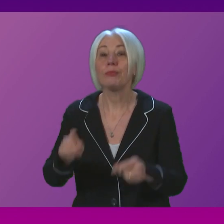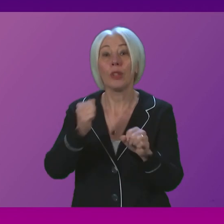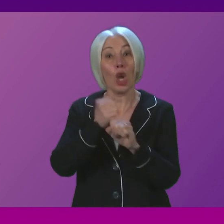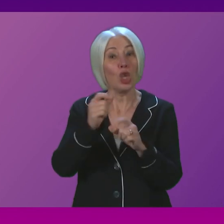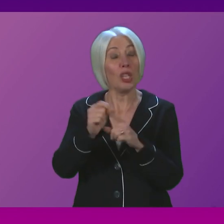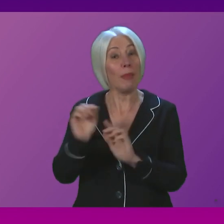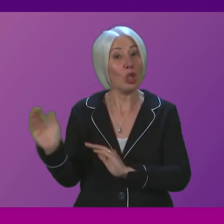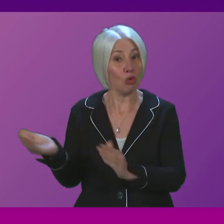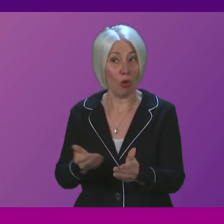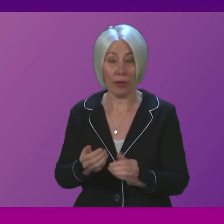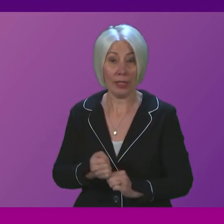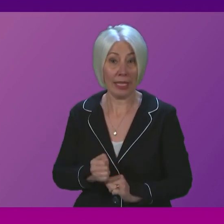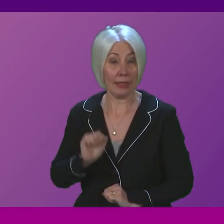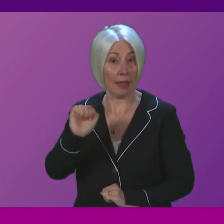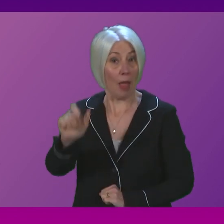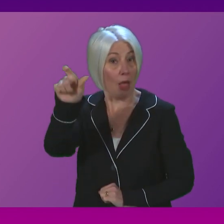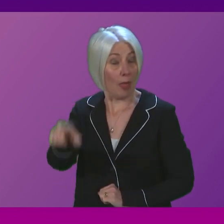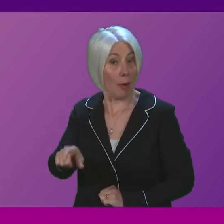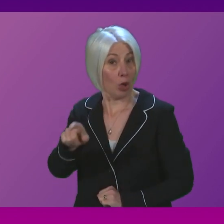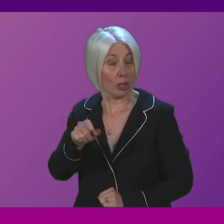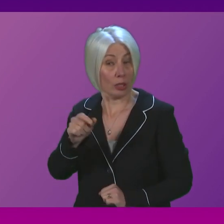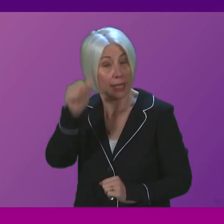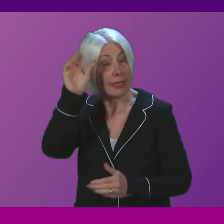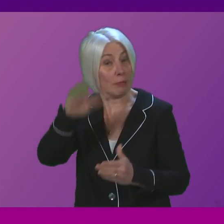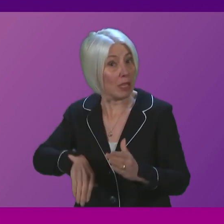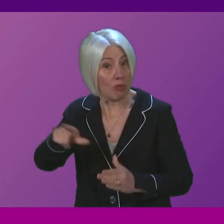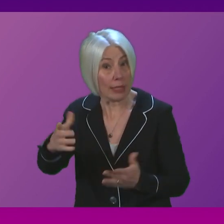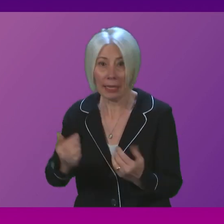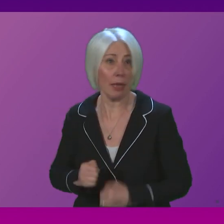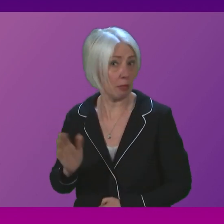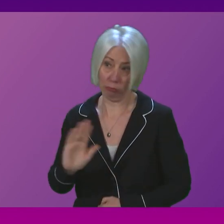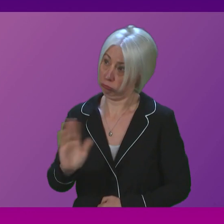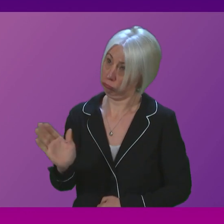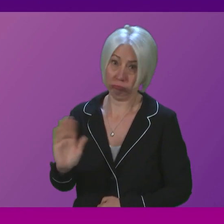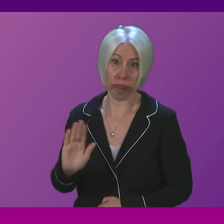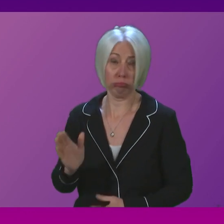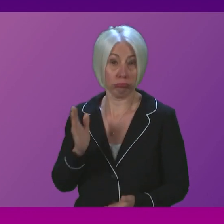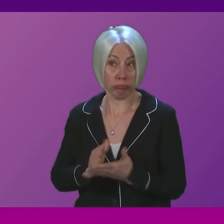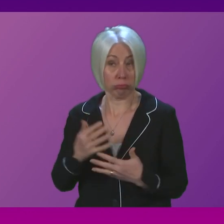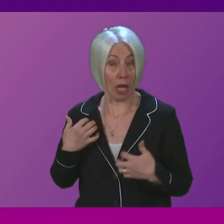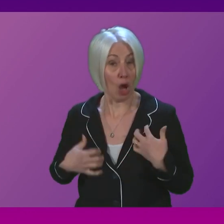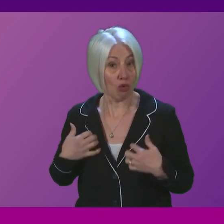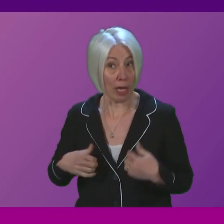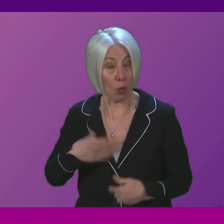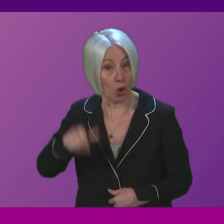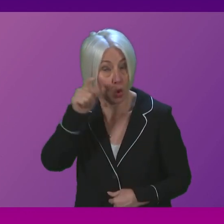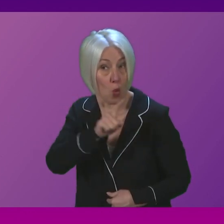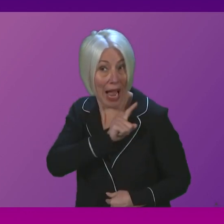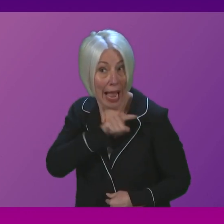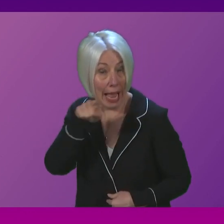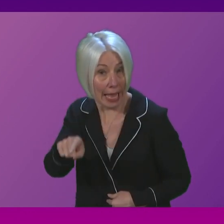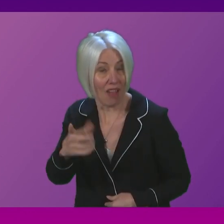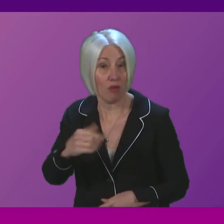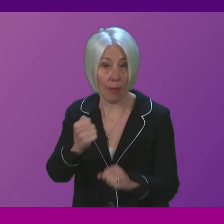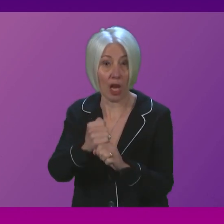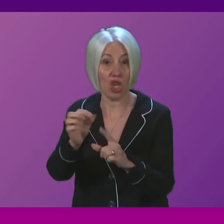no, I don't think the experience that has been narrated is acceptable. of course, I would be interested to hear the reasons for that from the